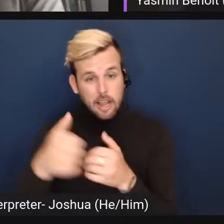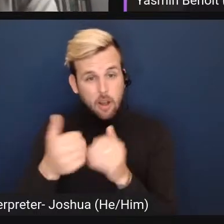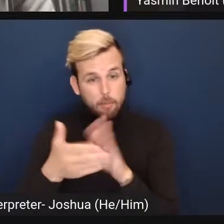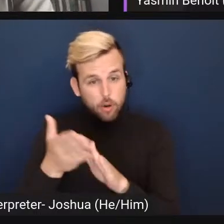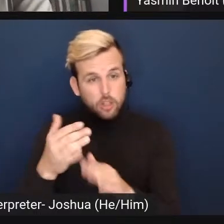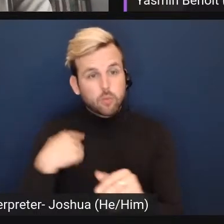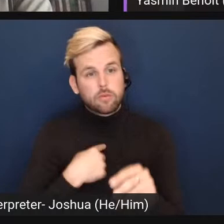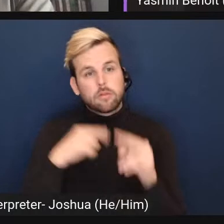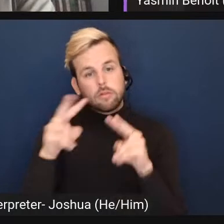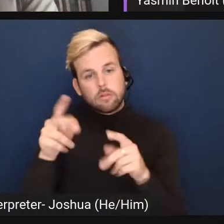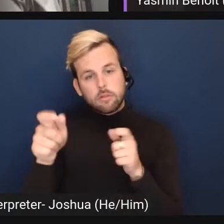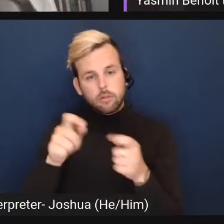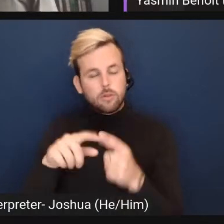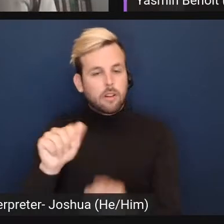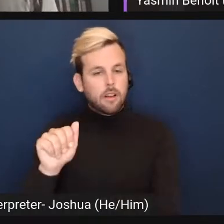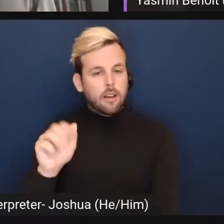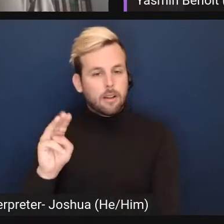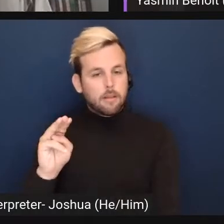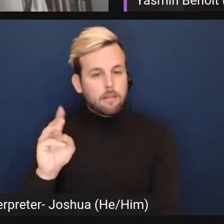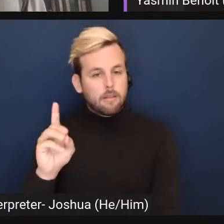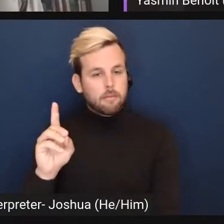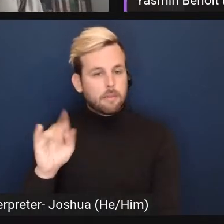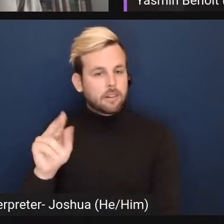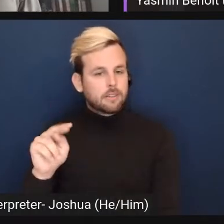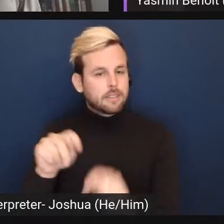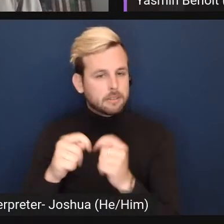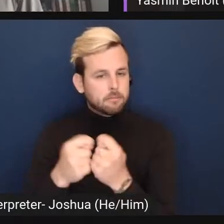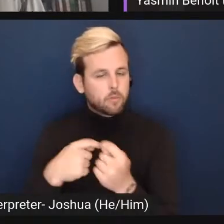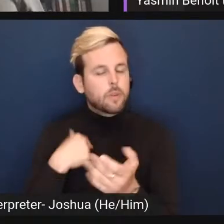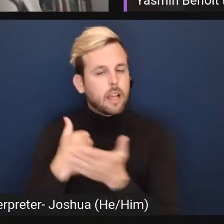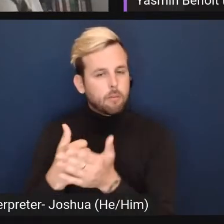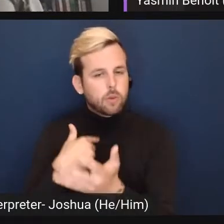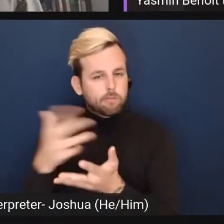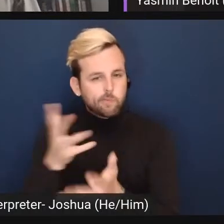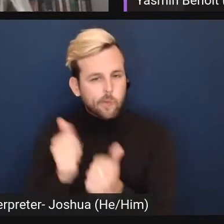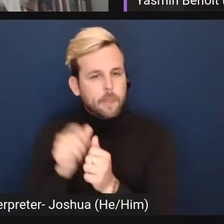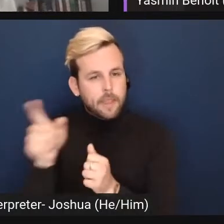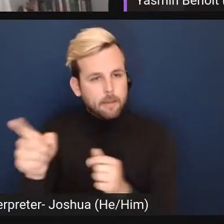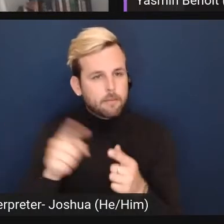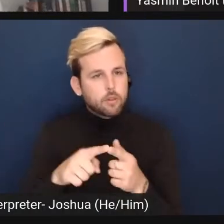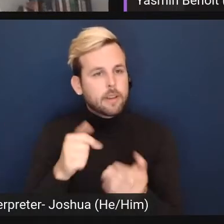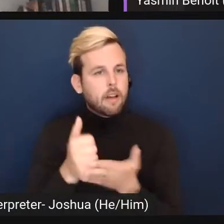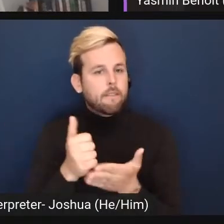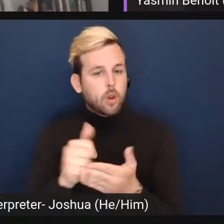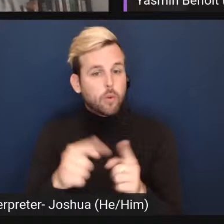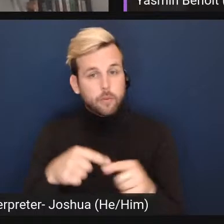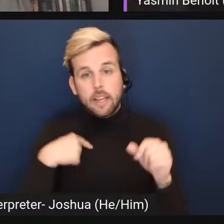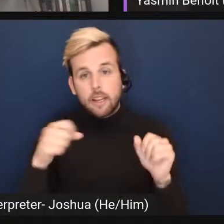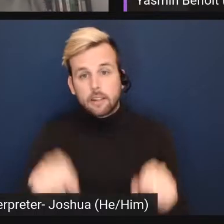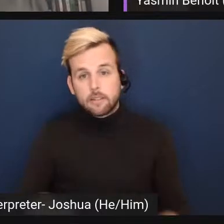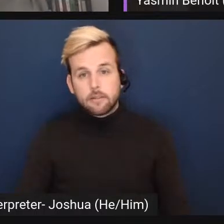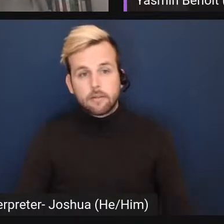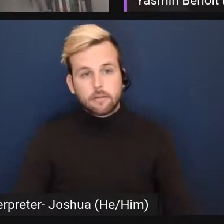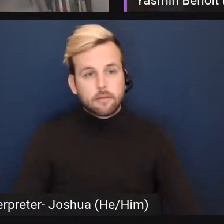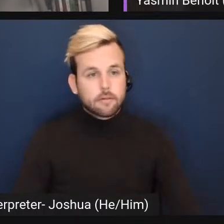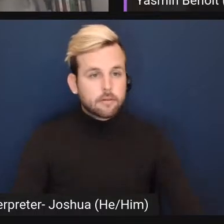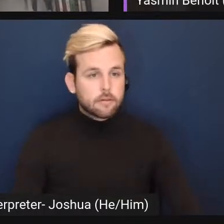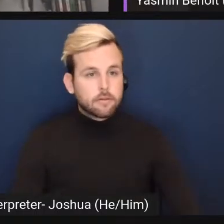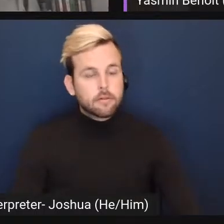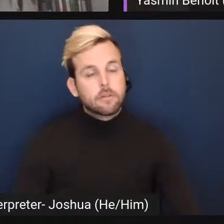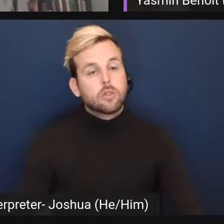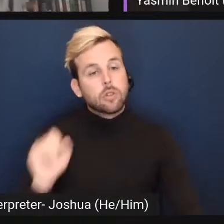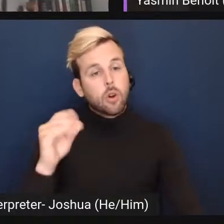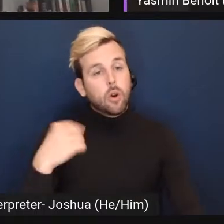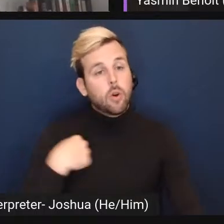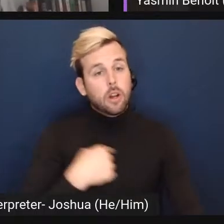delegate to the AdMod team, though we also coordinate with them, um, to be helpful when we can. uh, so